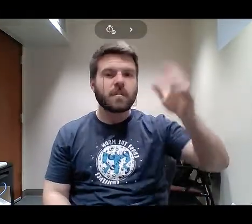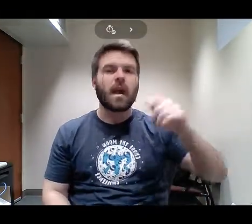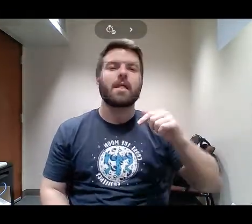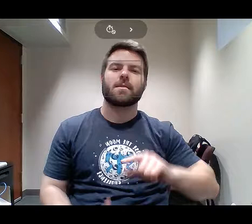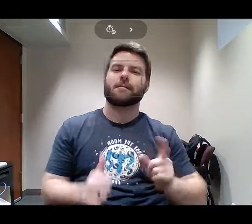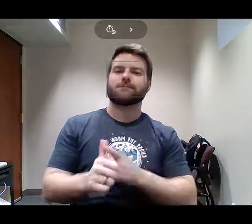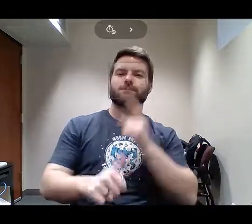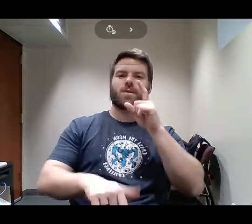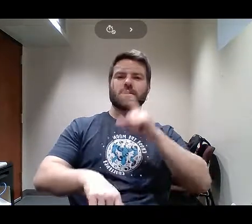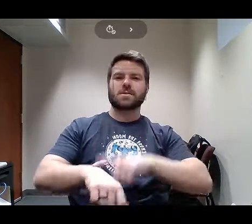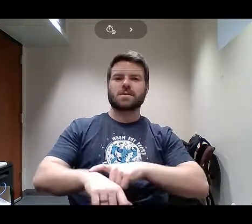since Kirby's been here.